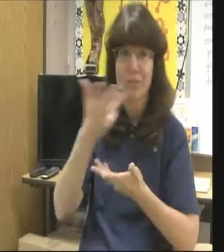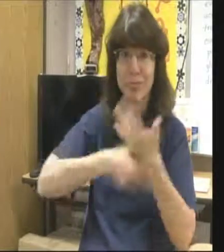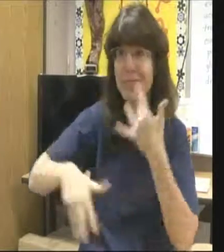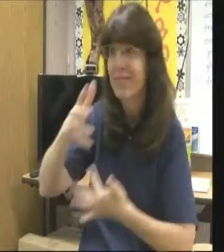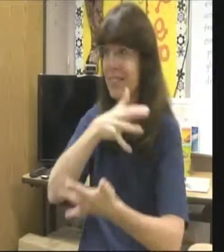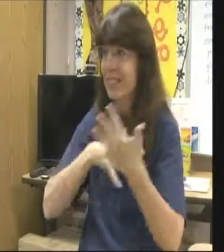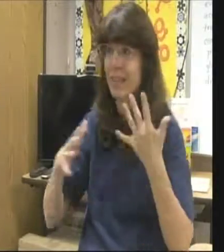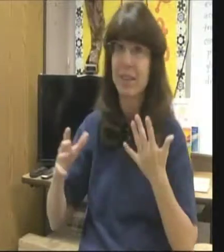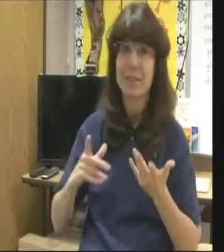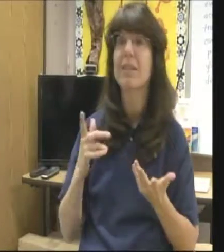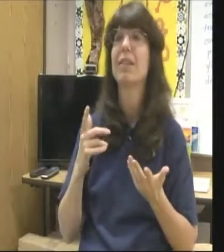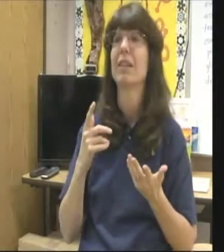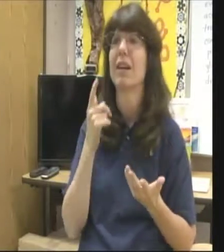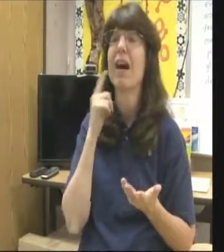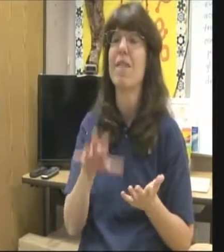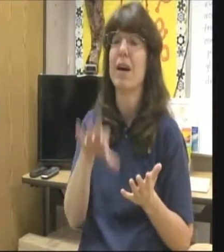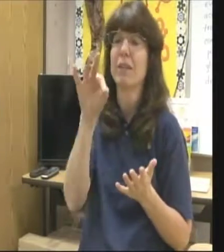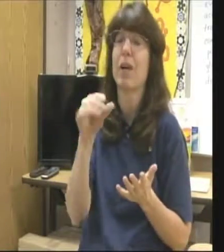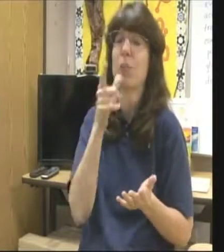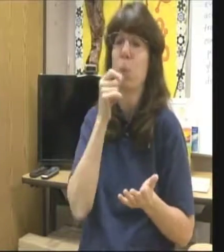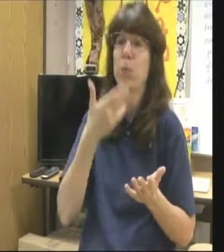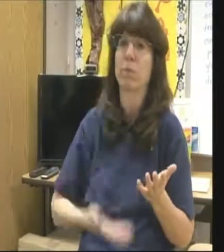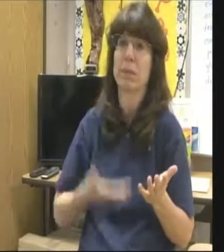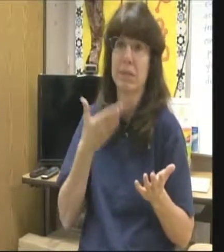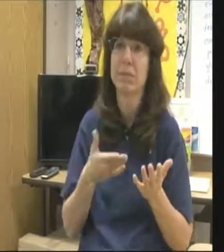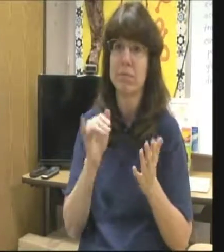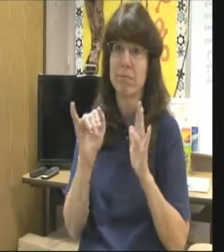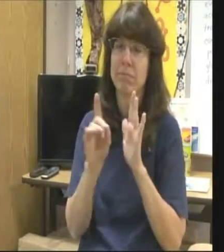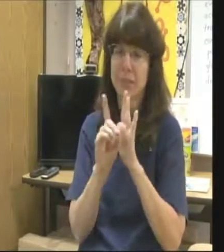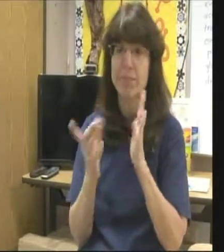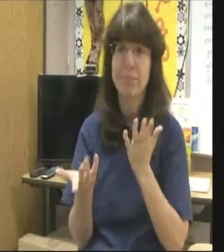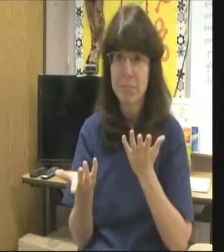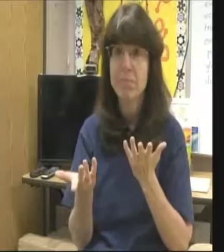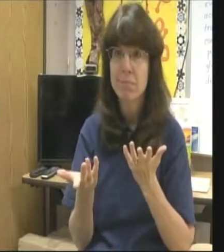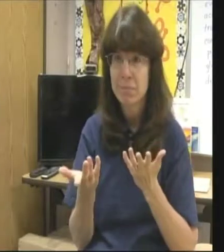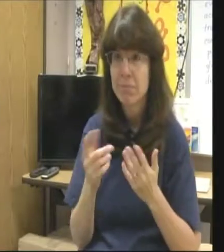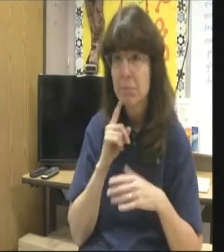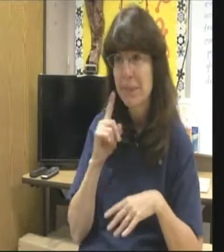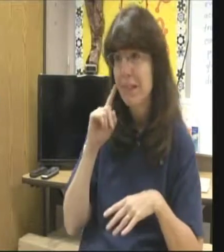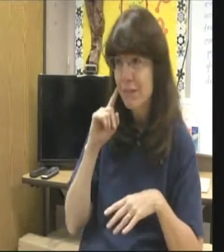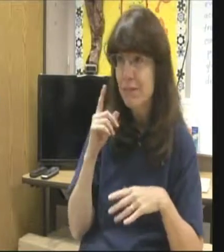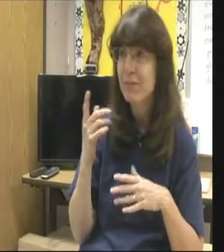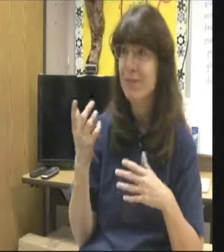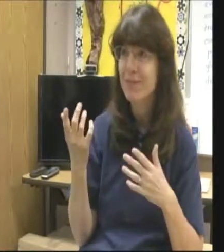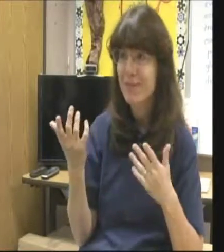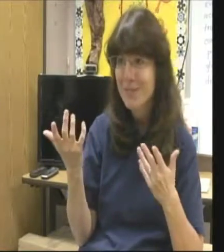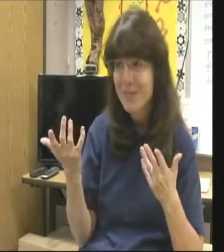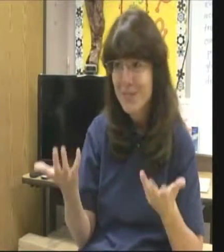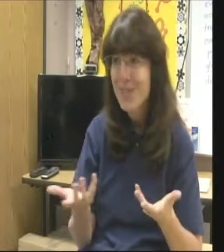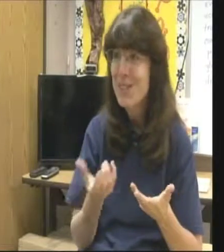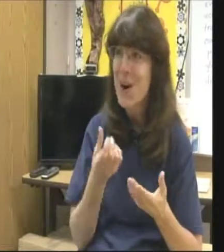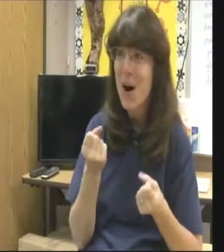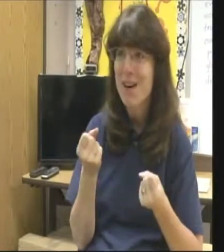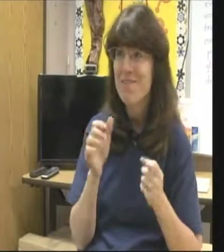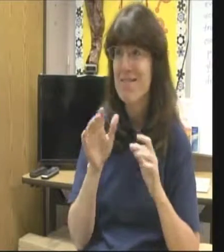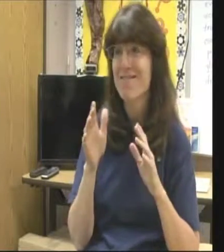and to hang around with deaf people. And I really found out who I was. I found my identity. I was deaf, and that was okay.